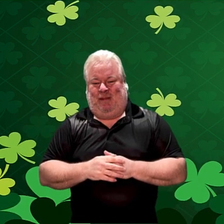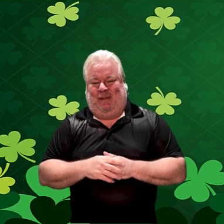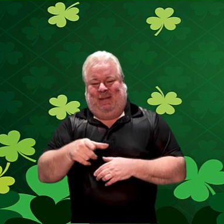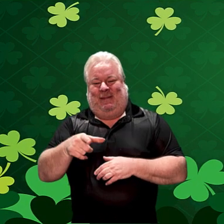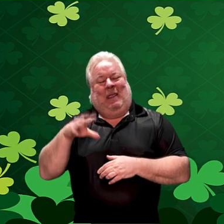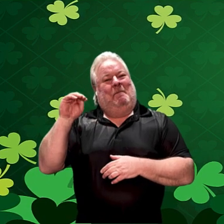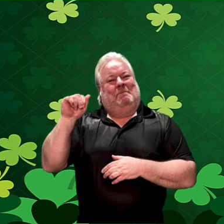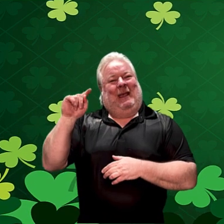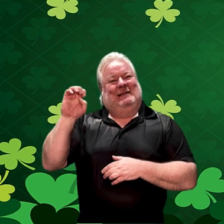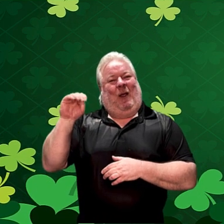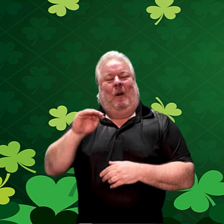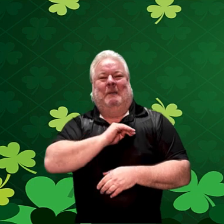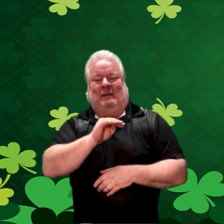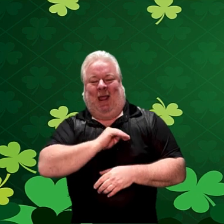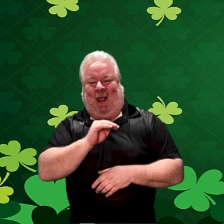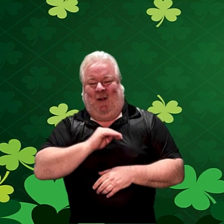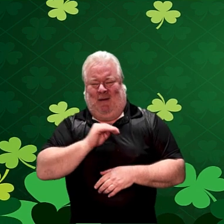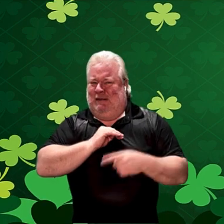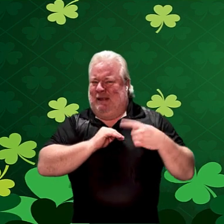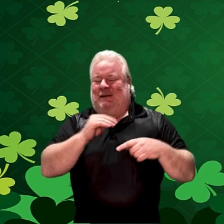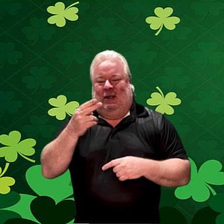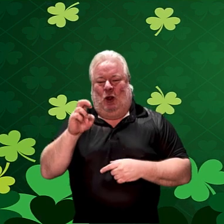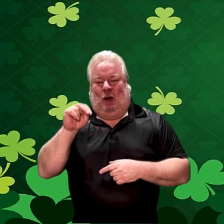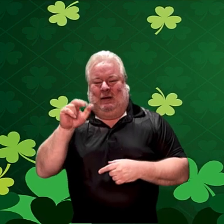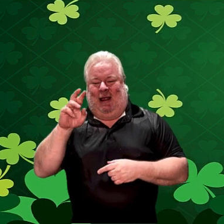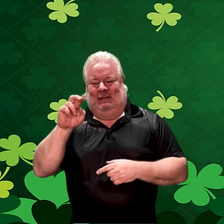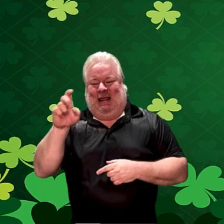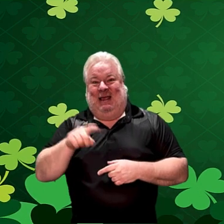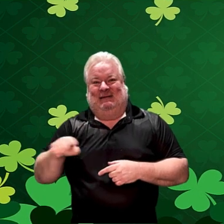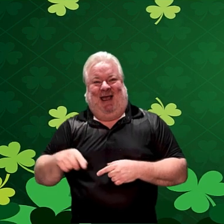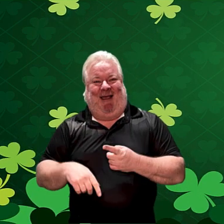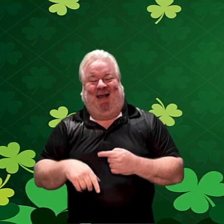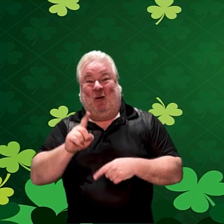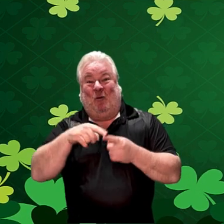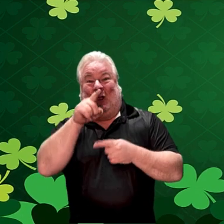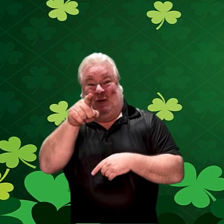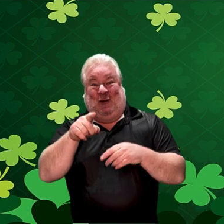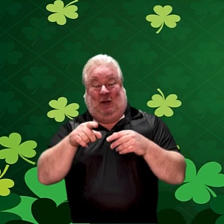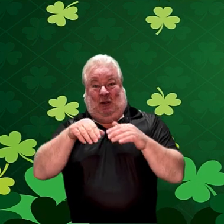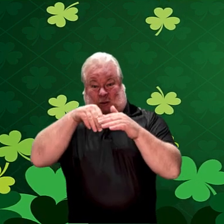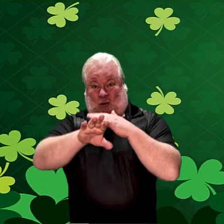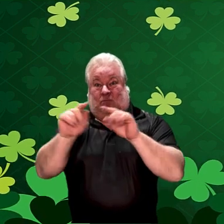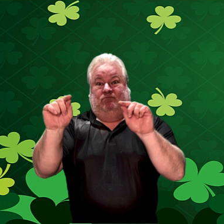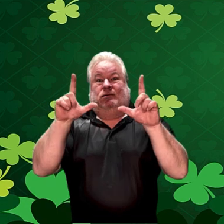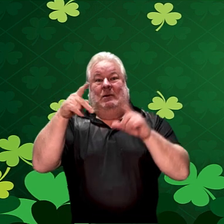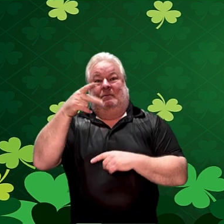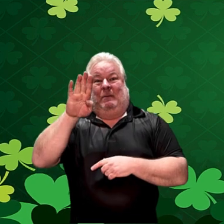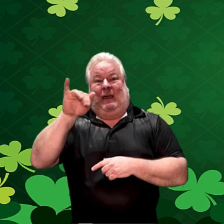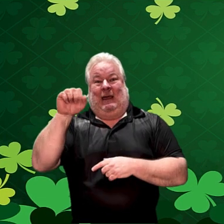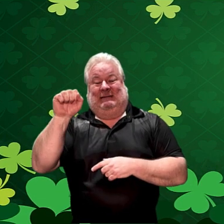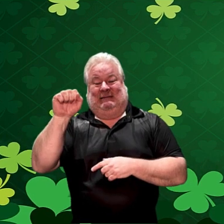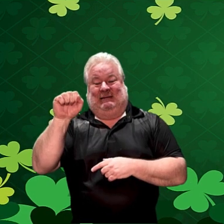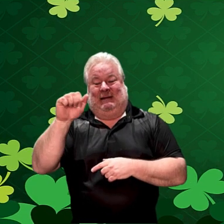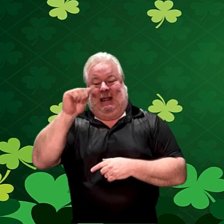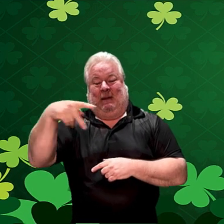Here's our scholar, Mateo Hernandez. And when you log on to your PBIS Rewards